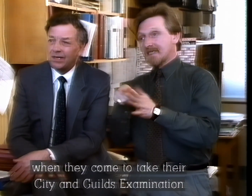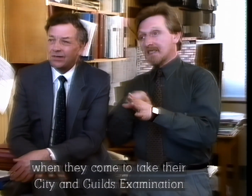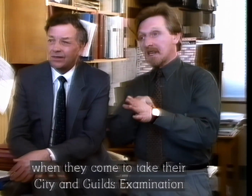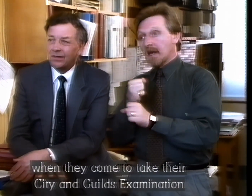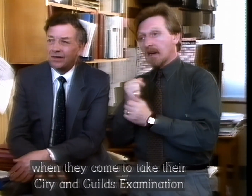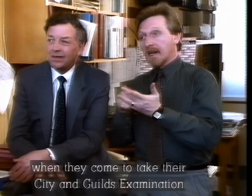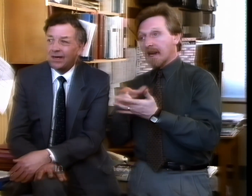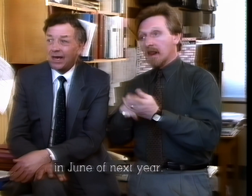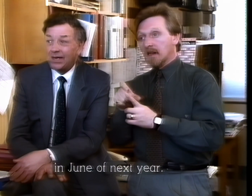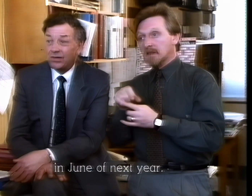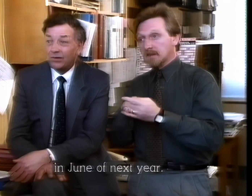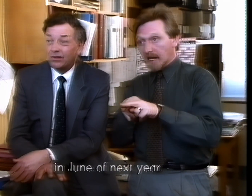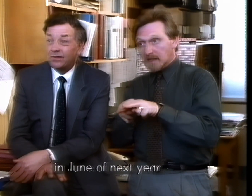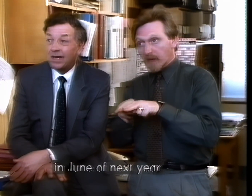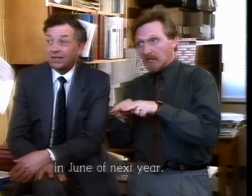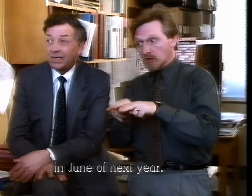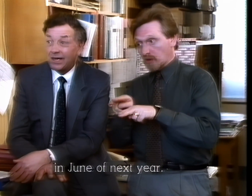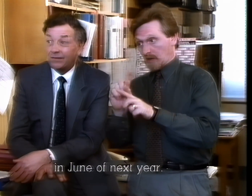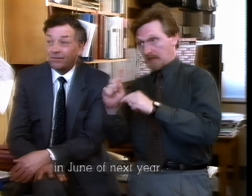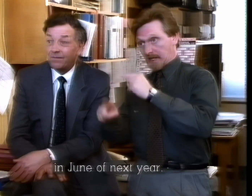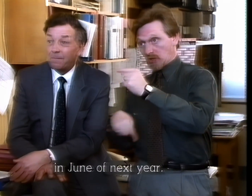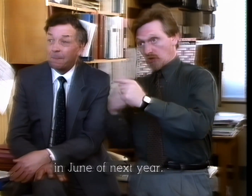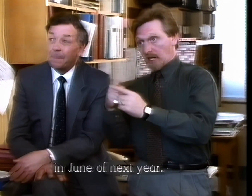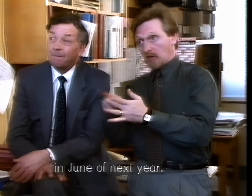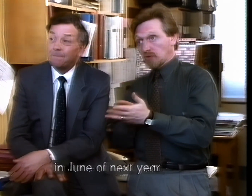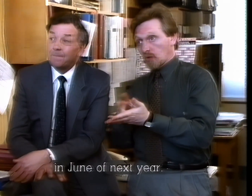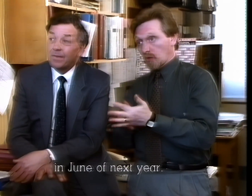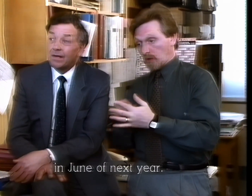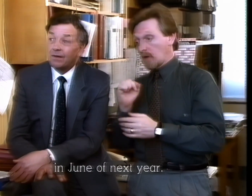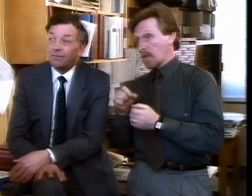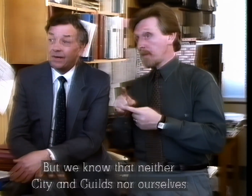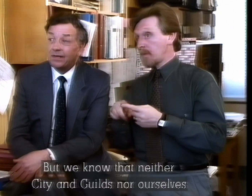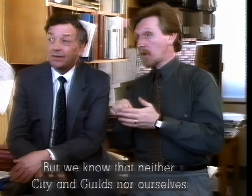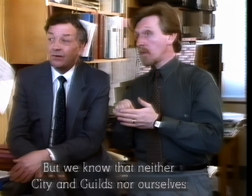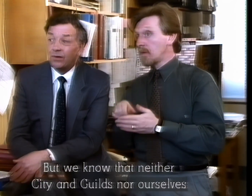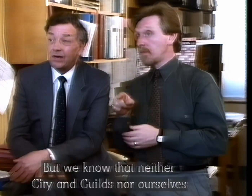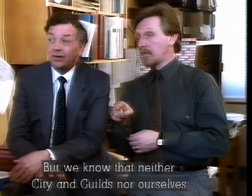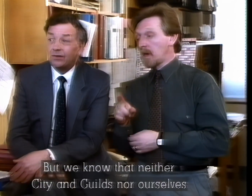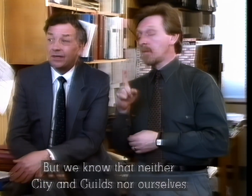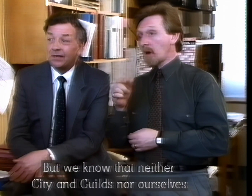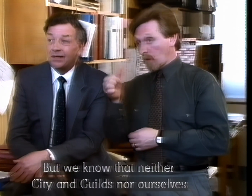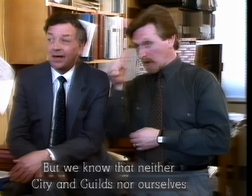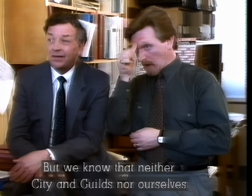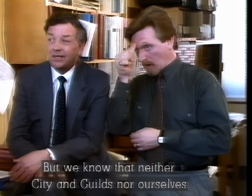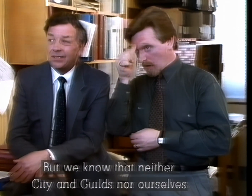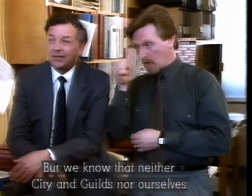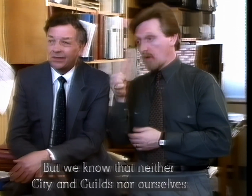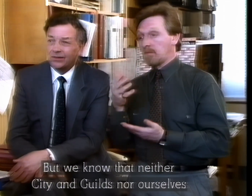in June of next year. But we know that neither sitting gills